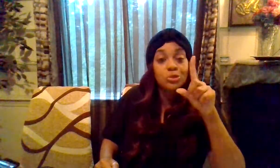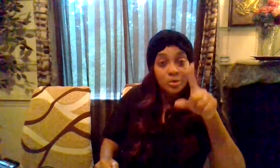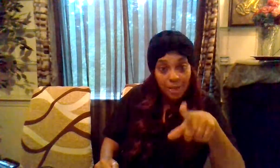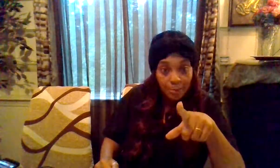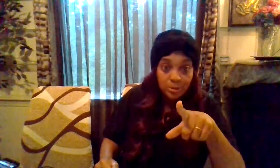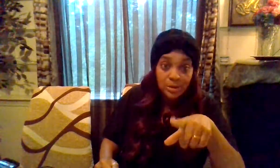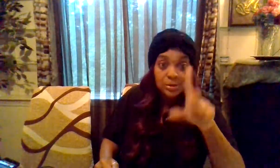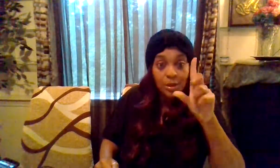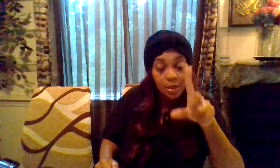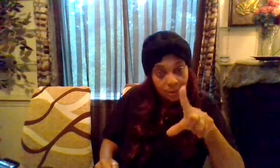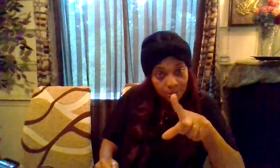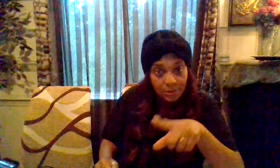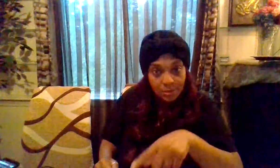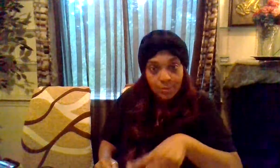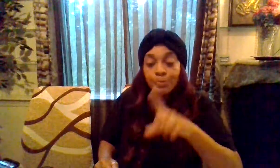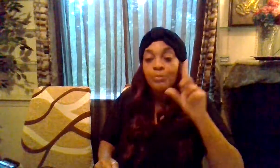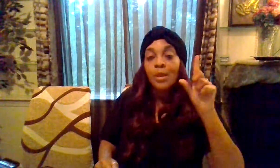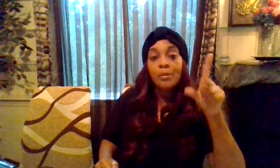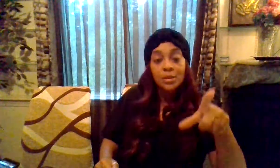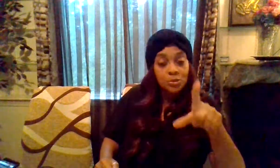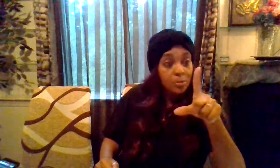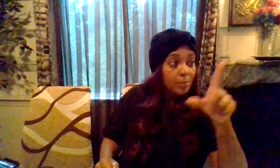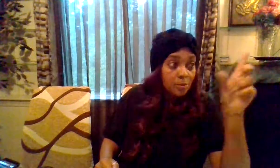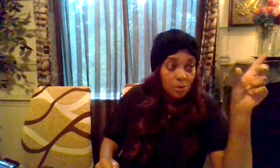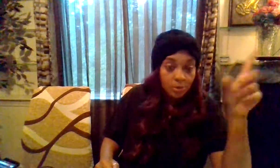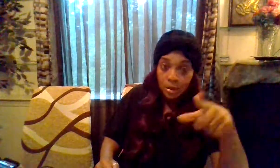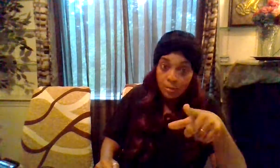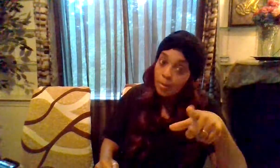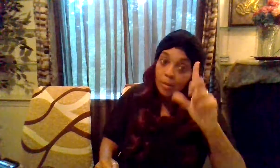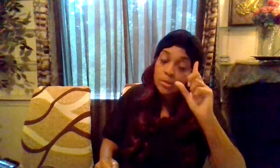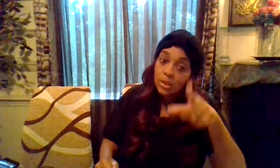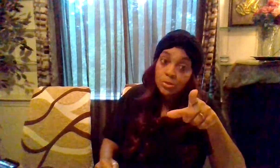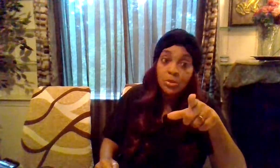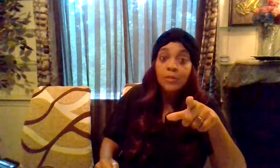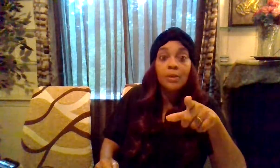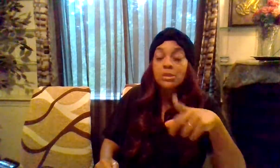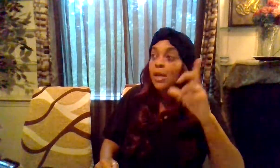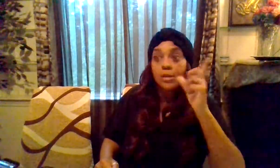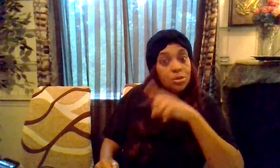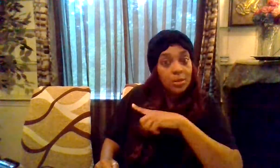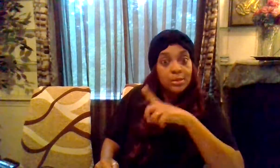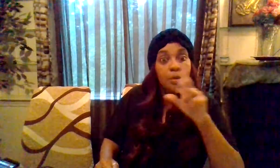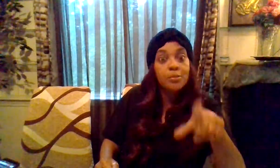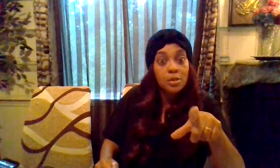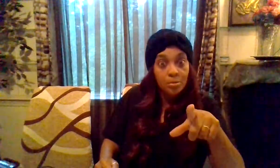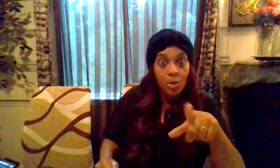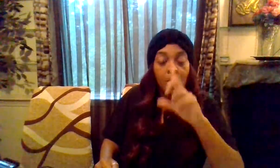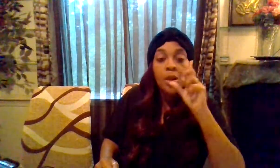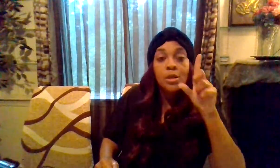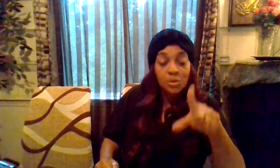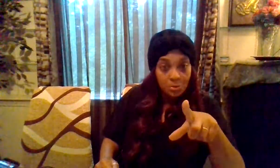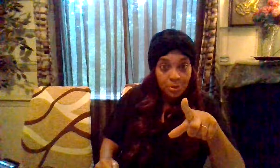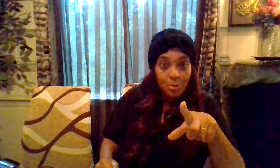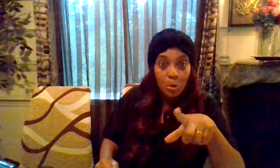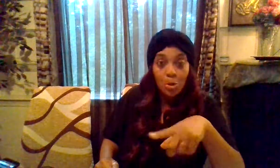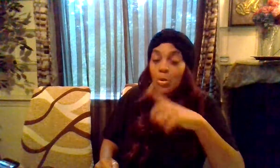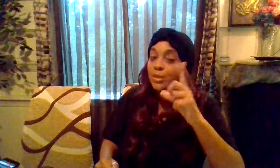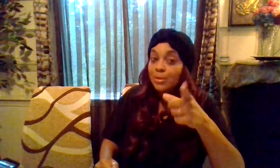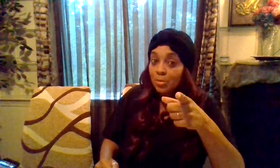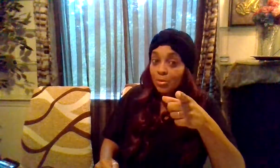so stay persistent inconsistent because you may you know the enemy might be telling you to give up today because your blessing may be here tomorrow so keep on going because it'd be